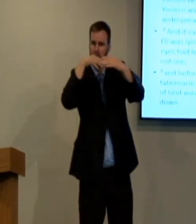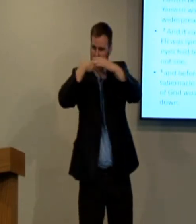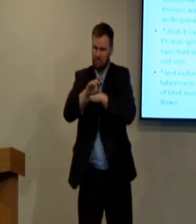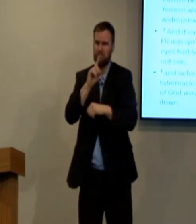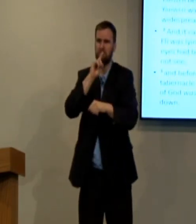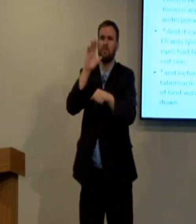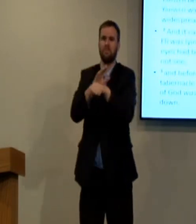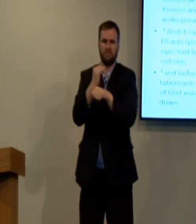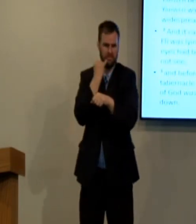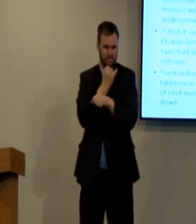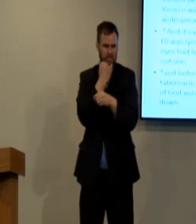people.